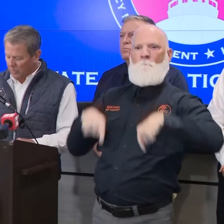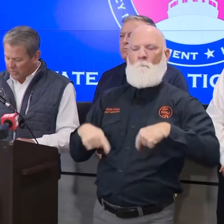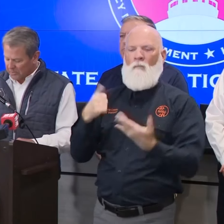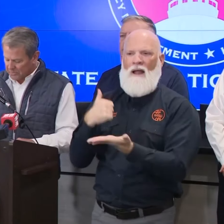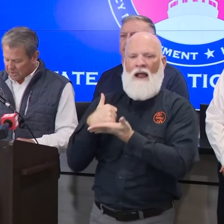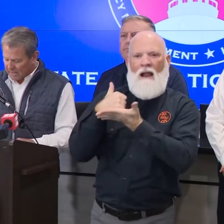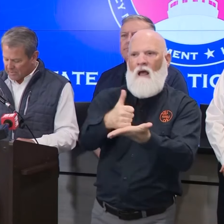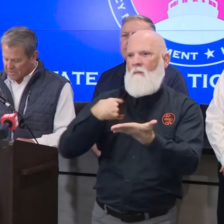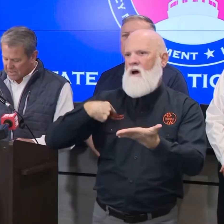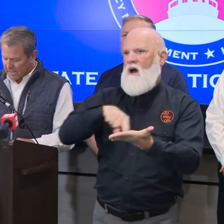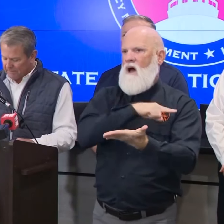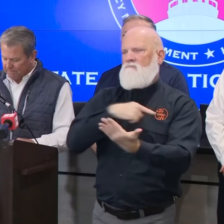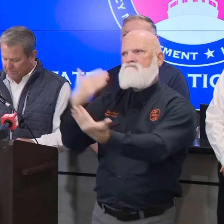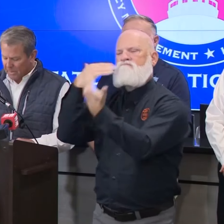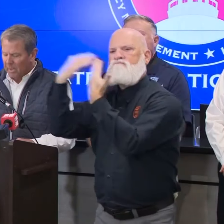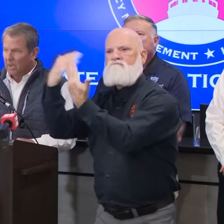there are multiple people trapped inside.